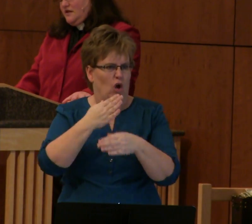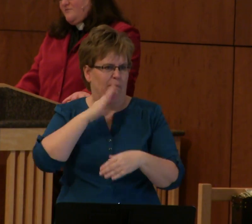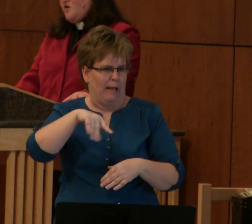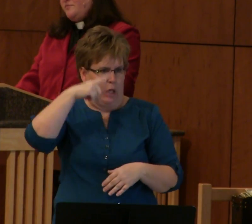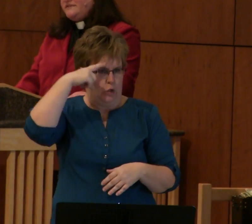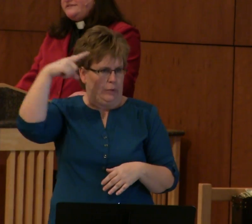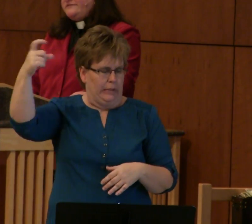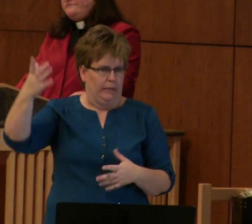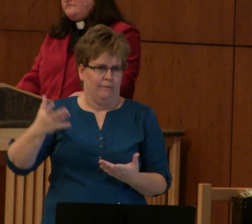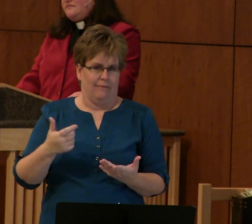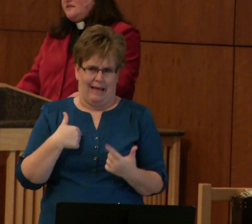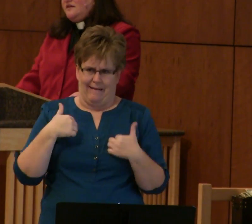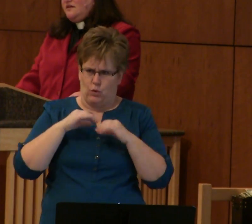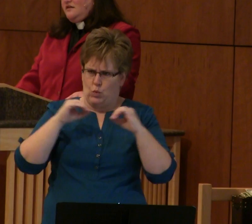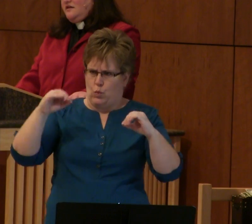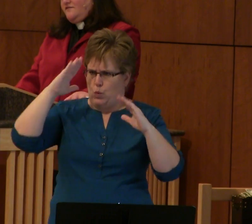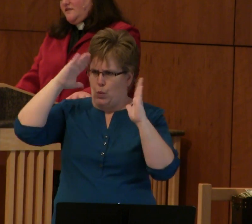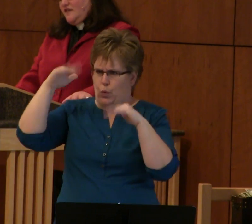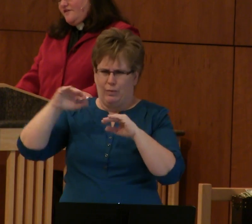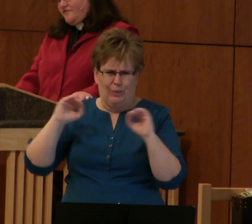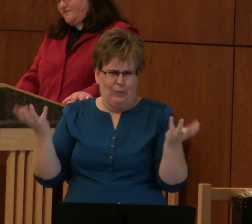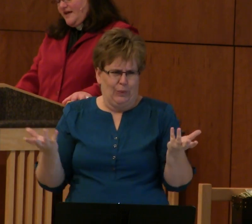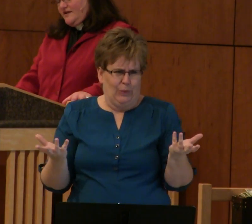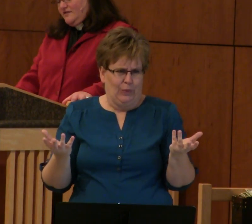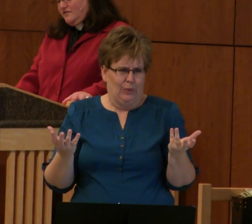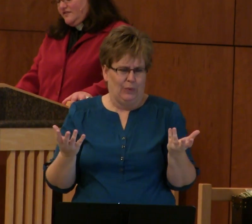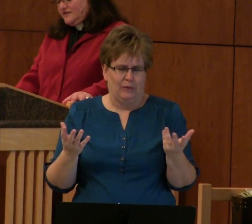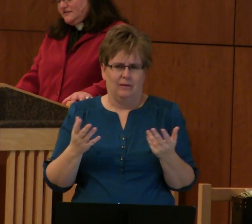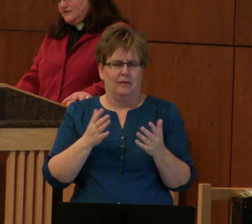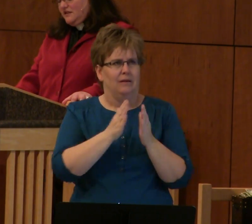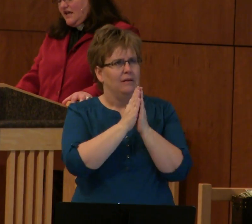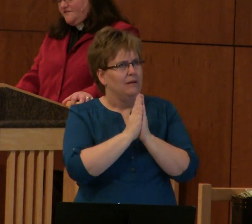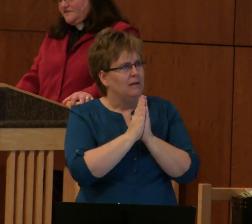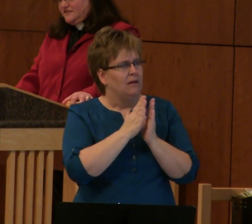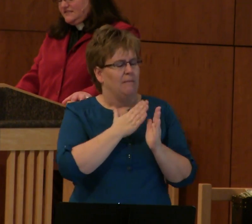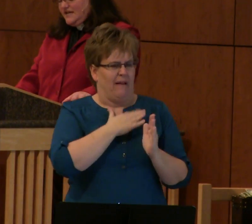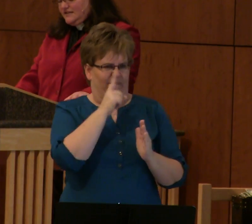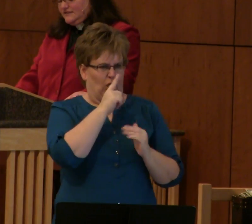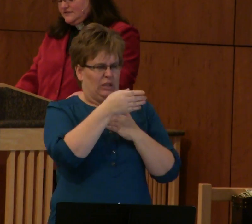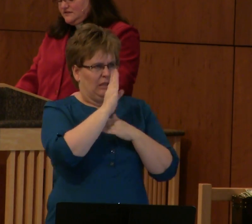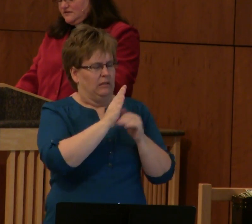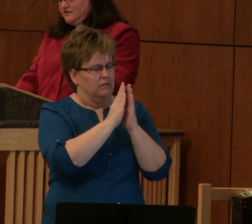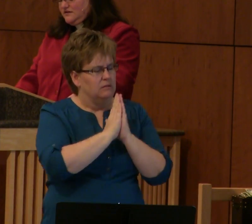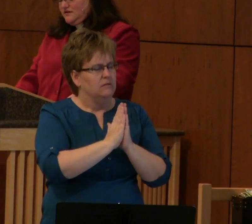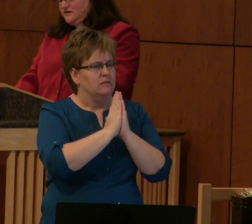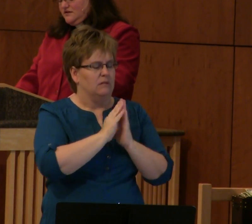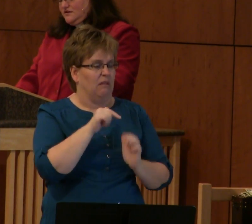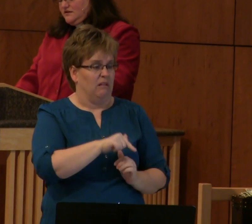I'm hopeless. For the love of Baal, this life stinks.